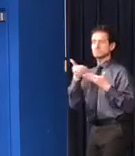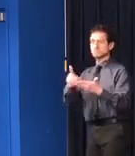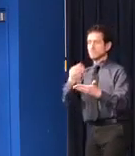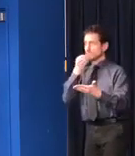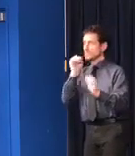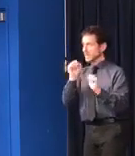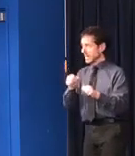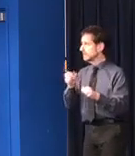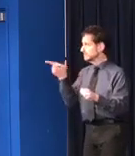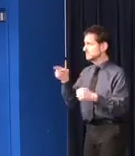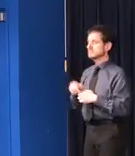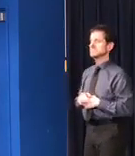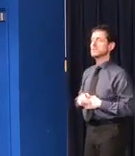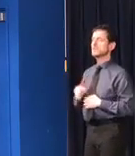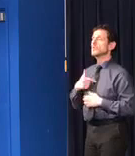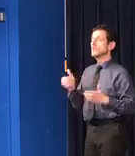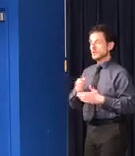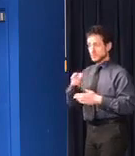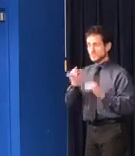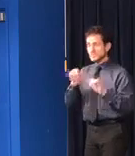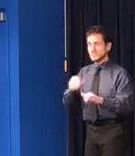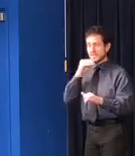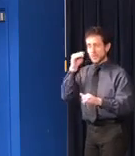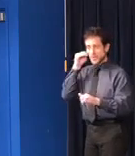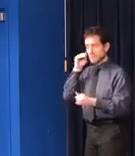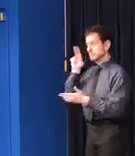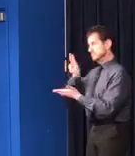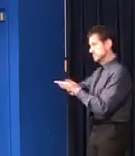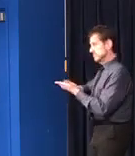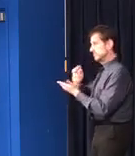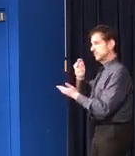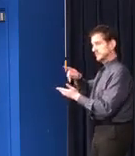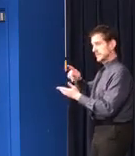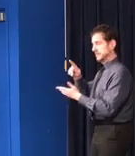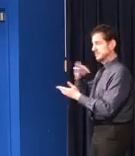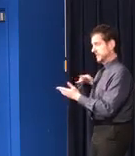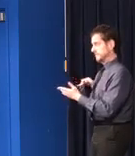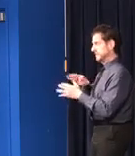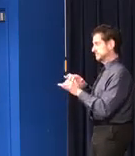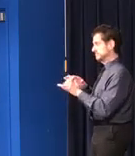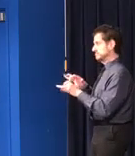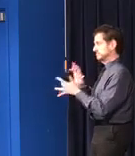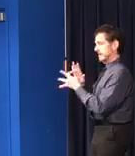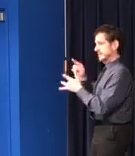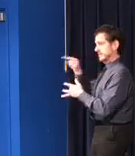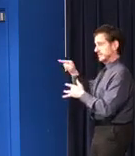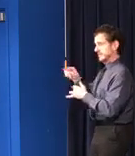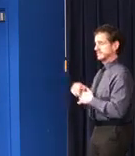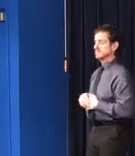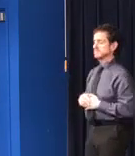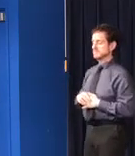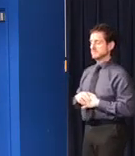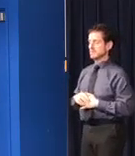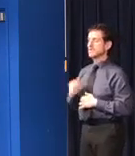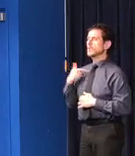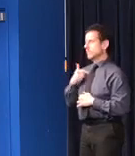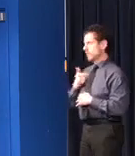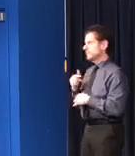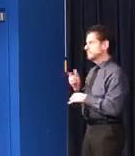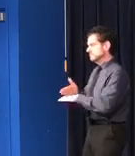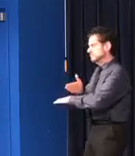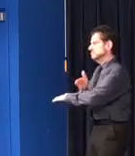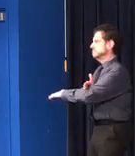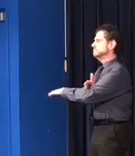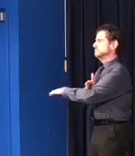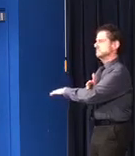stay at home to sign up for SNAP and other benefits online. Over the course of the past several weeks, we have been building up our virtual capacity.